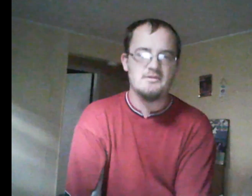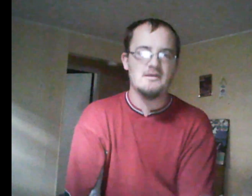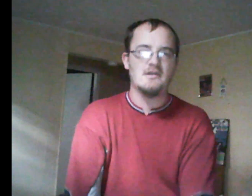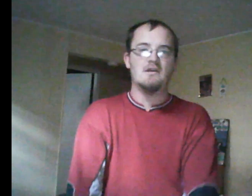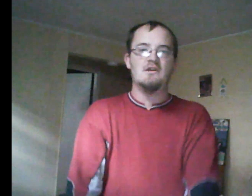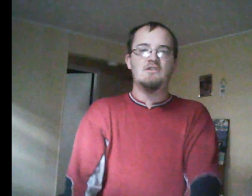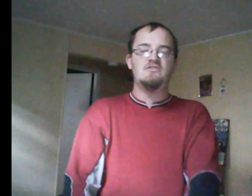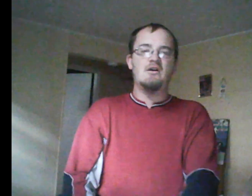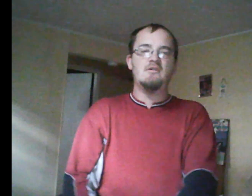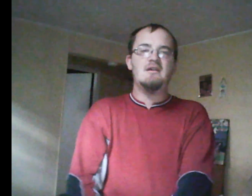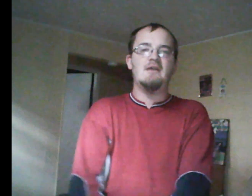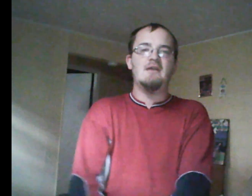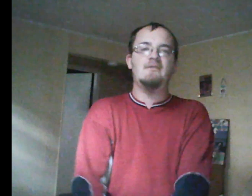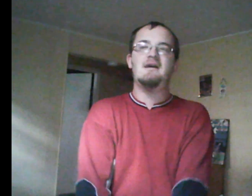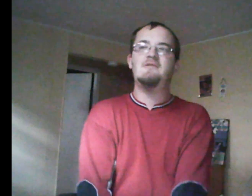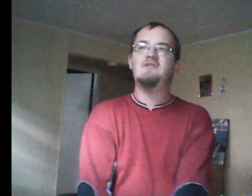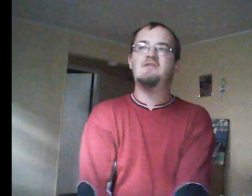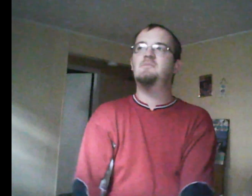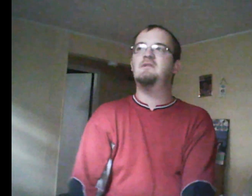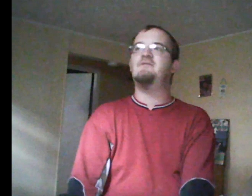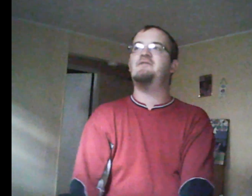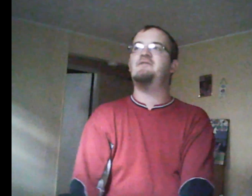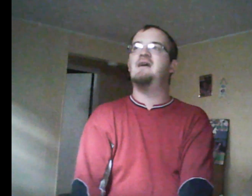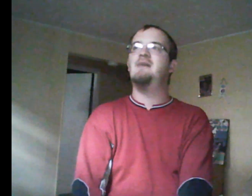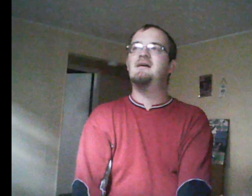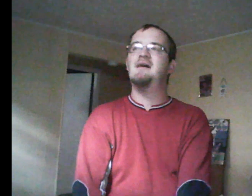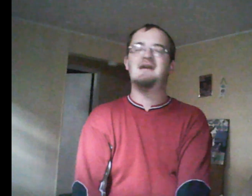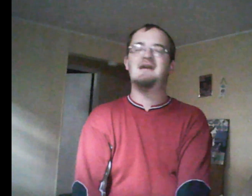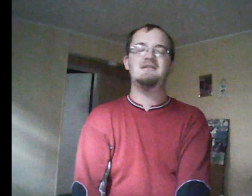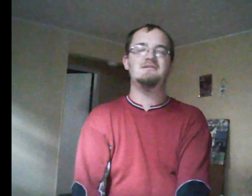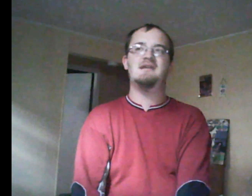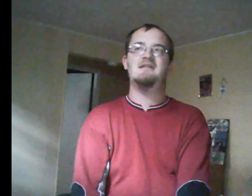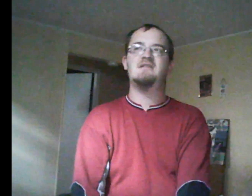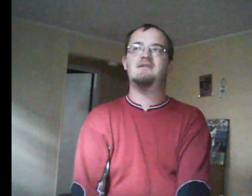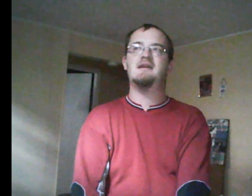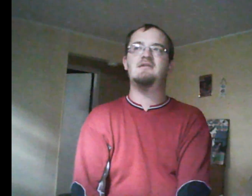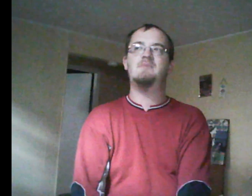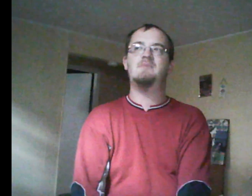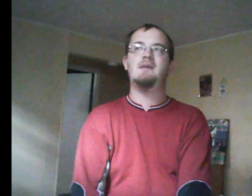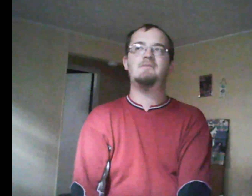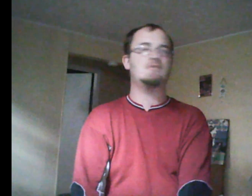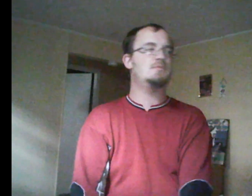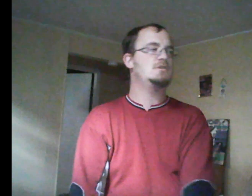done this to try to get a new popular group. They cut her out. I just wish that Emma had got revenge on them.